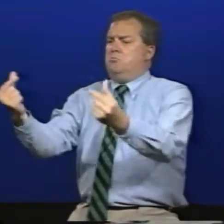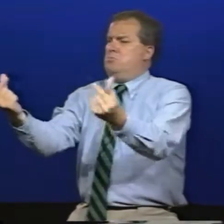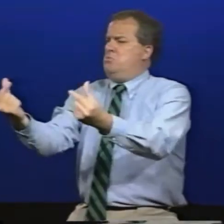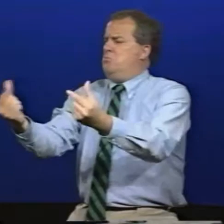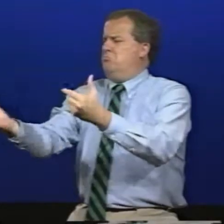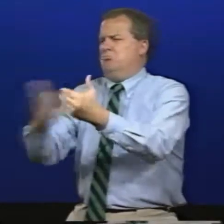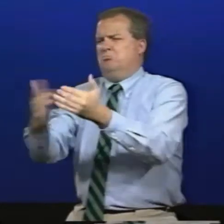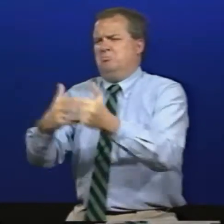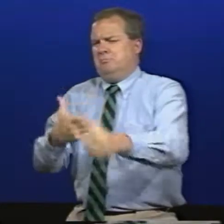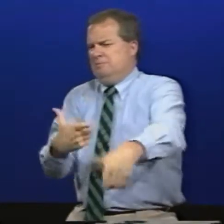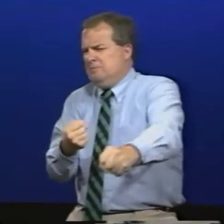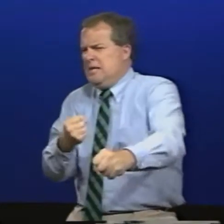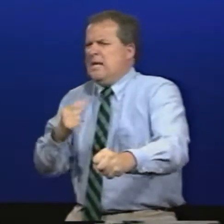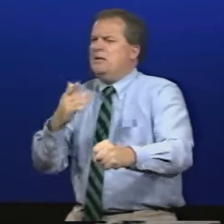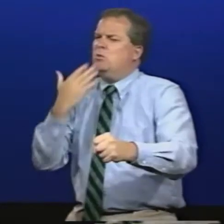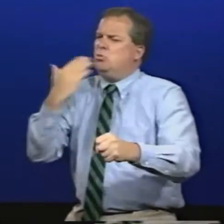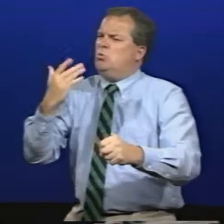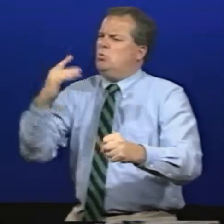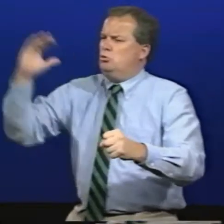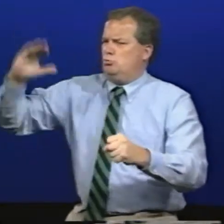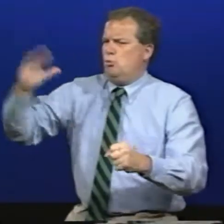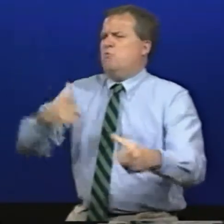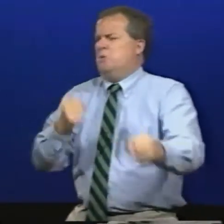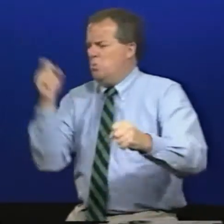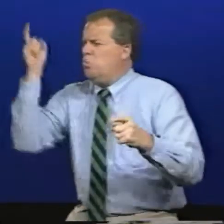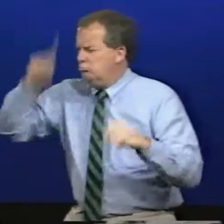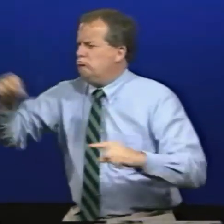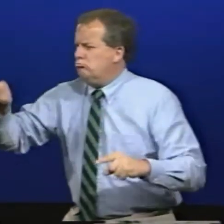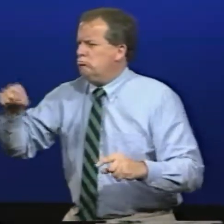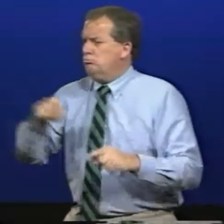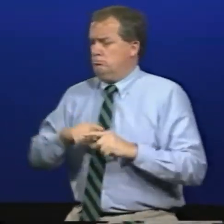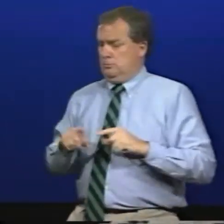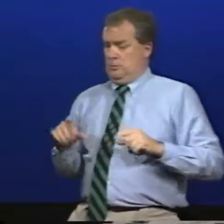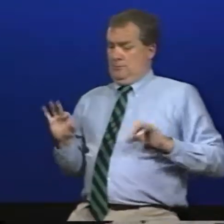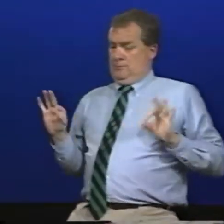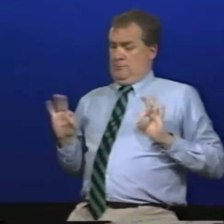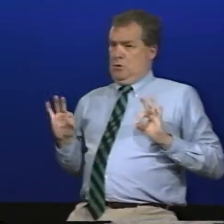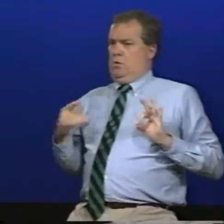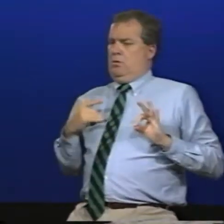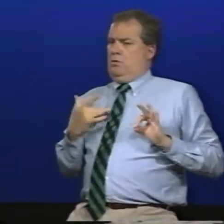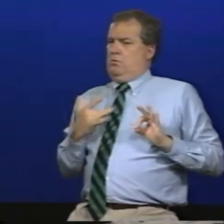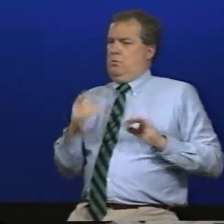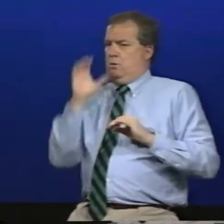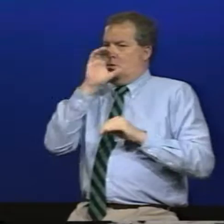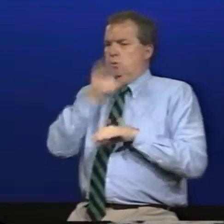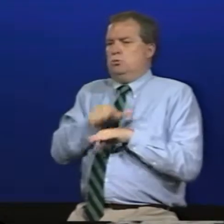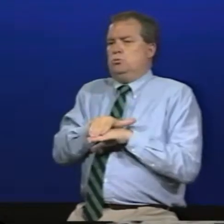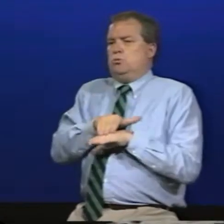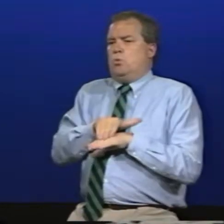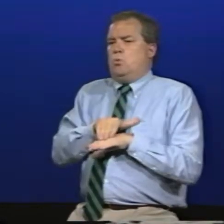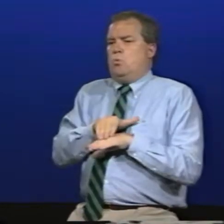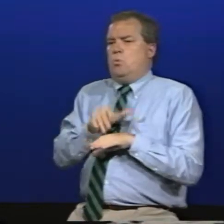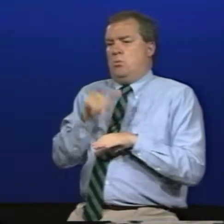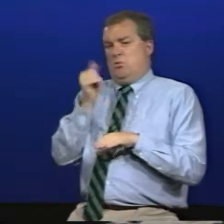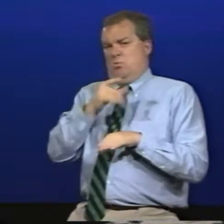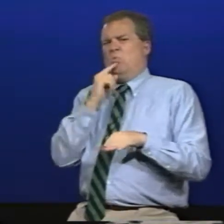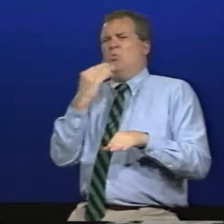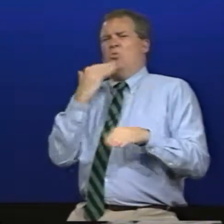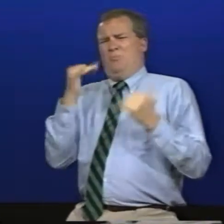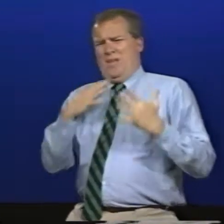it's better that to have the guards up front who are fast and for the forwards